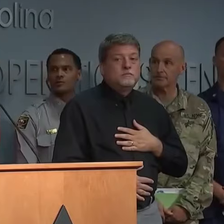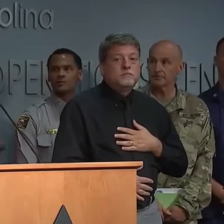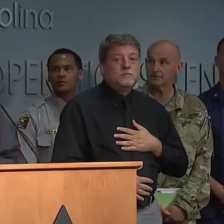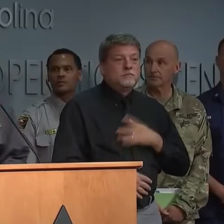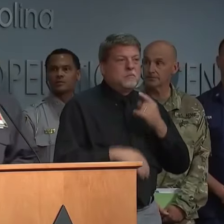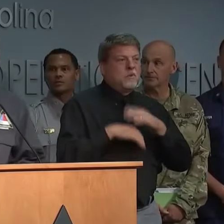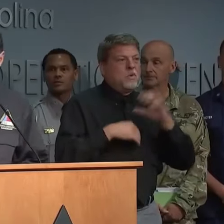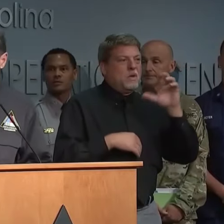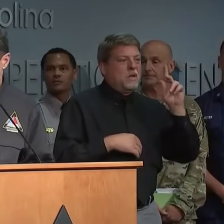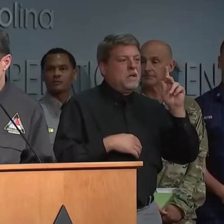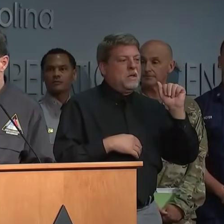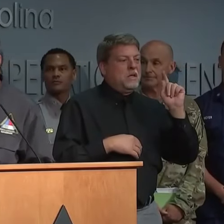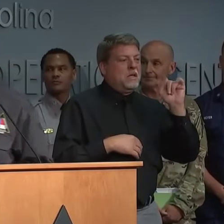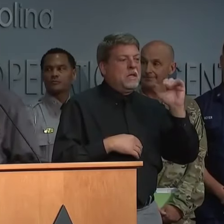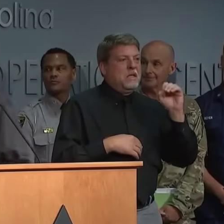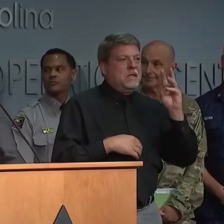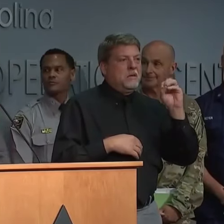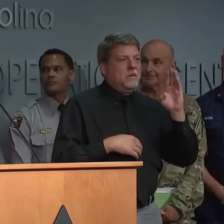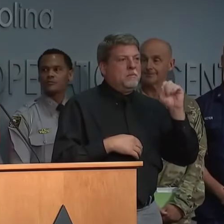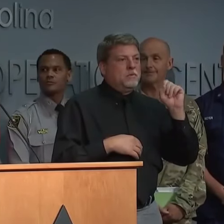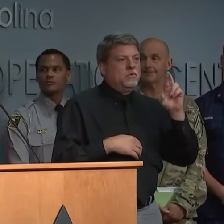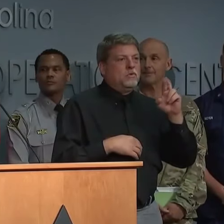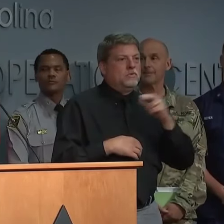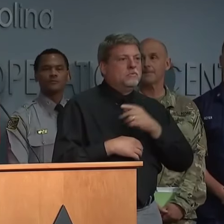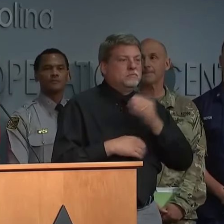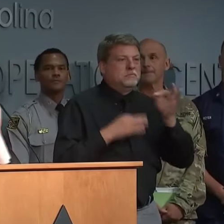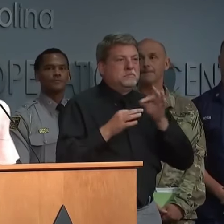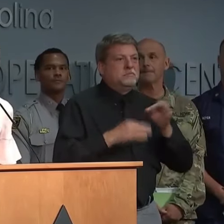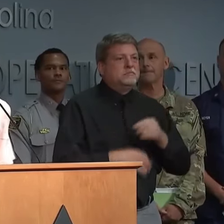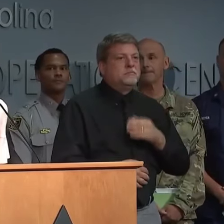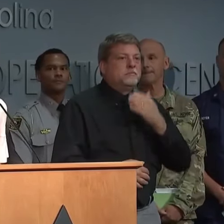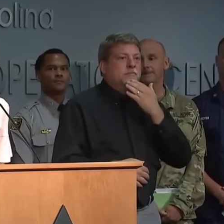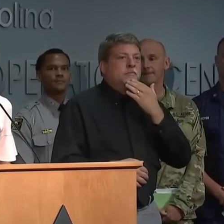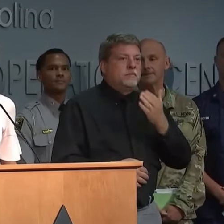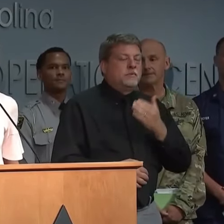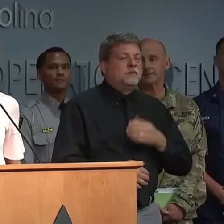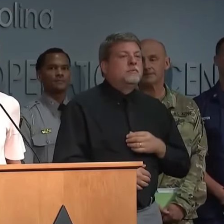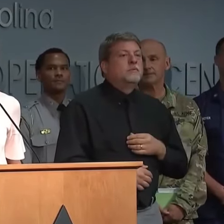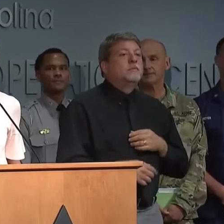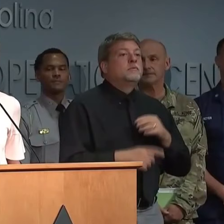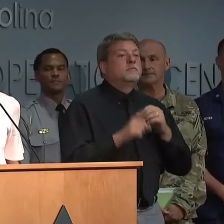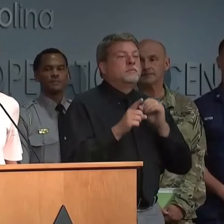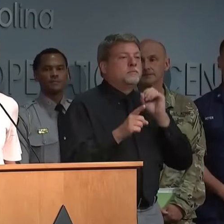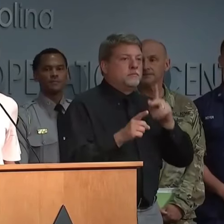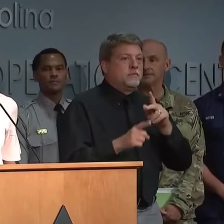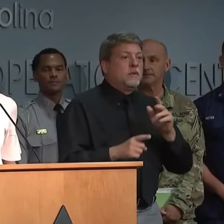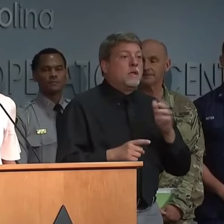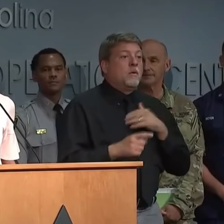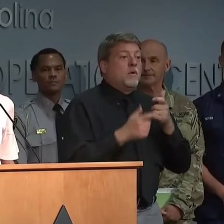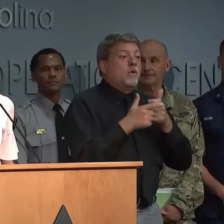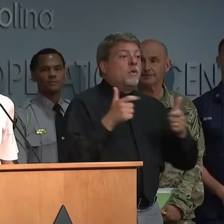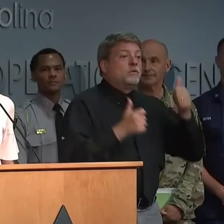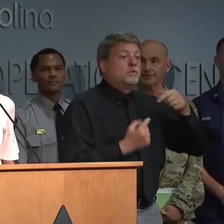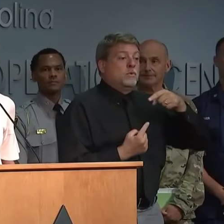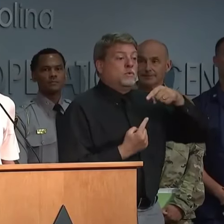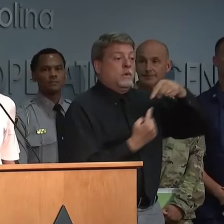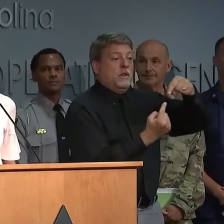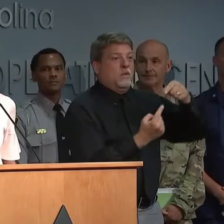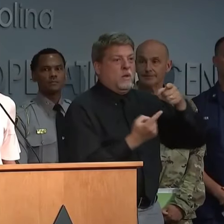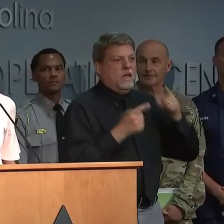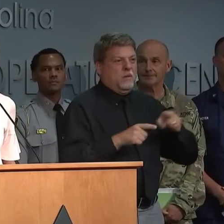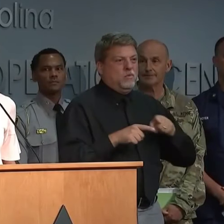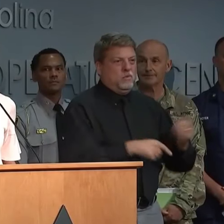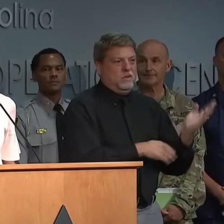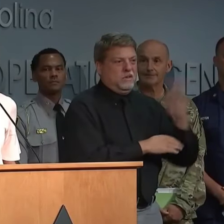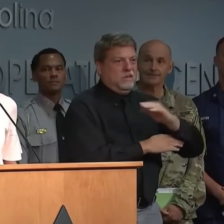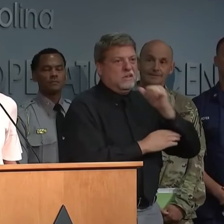Recognize Katie Webster, our meteorologist. Thank you, Governor, thank you for that question. So certainly our largest tornado activity was yesterday